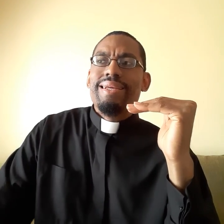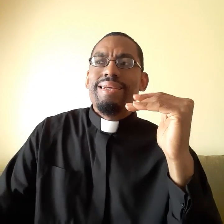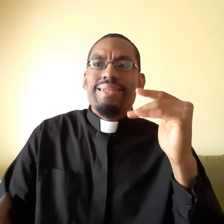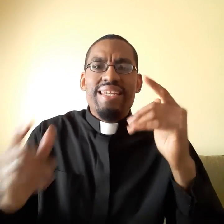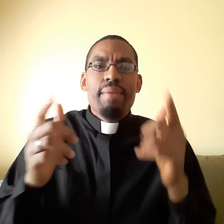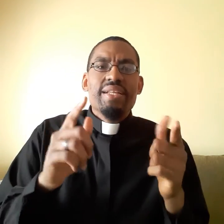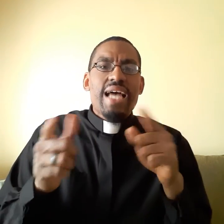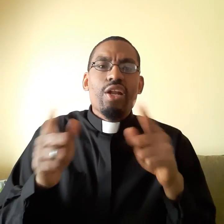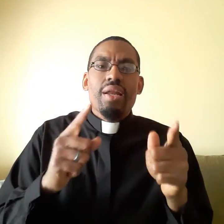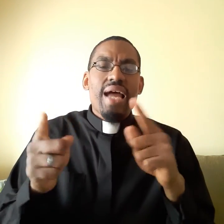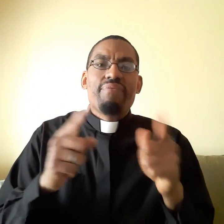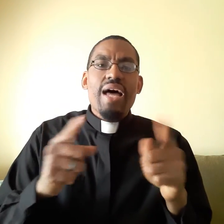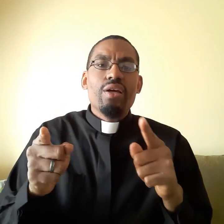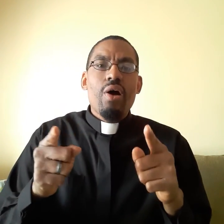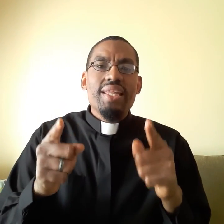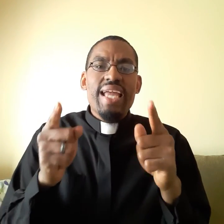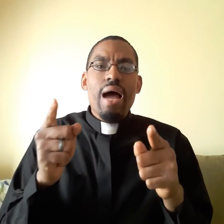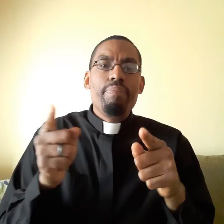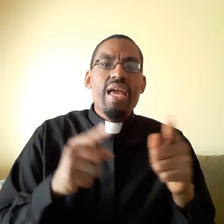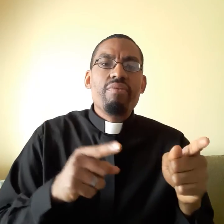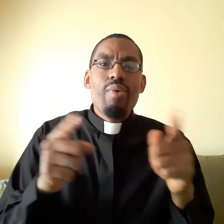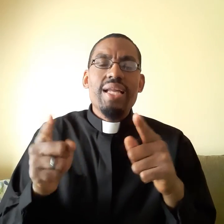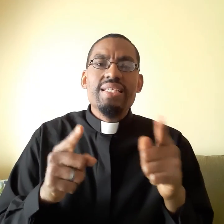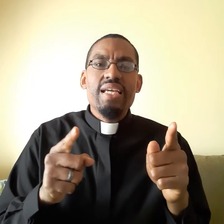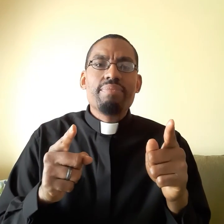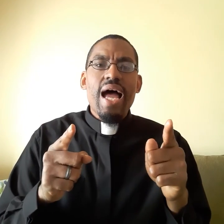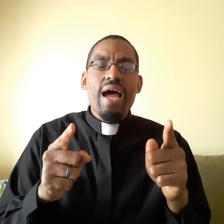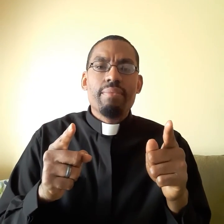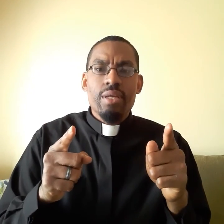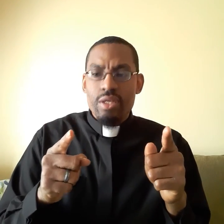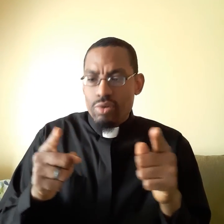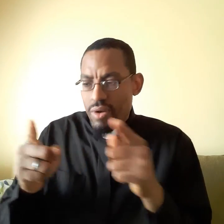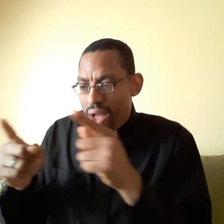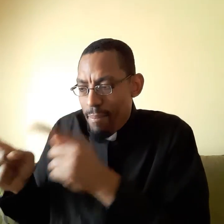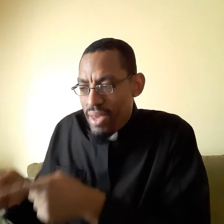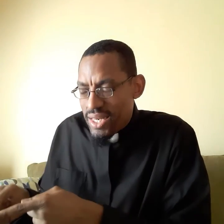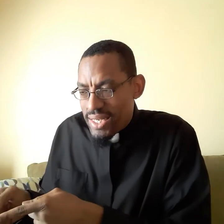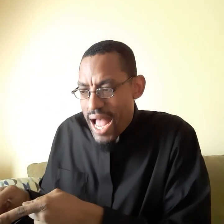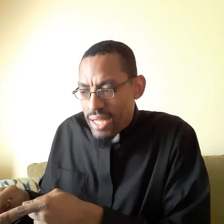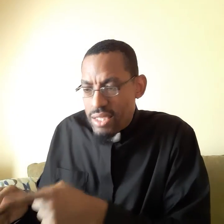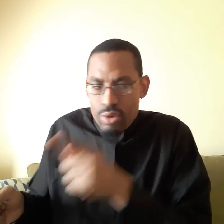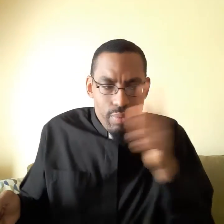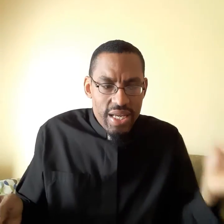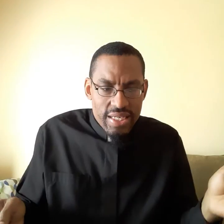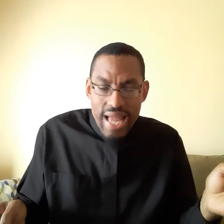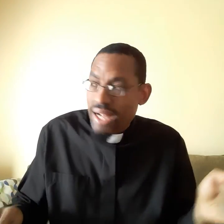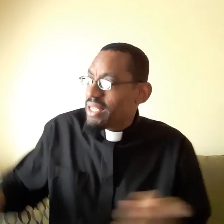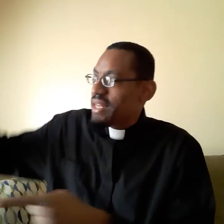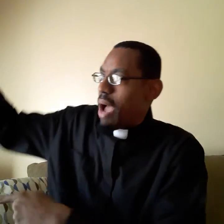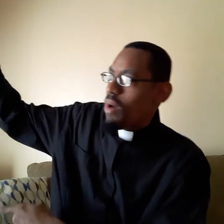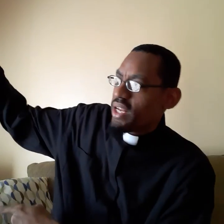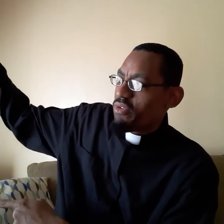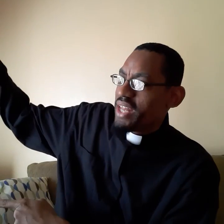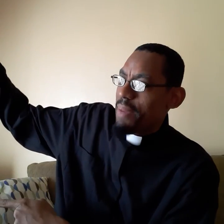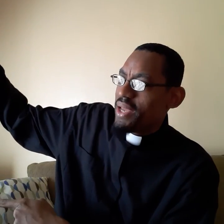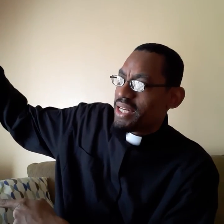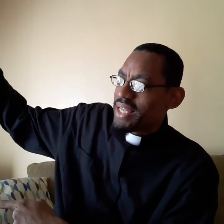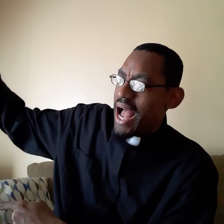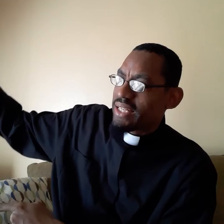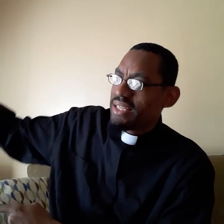demons are not like Father God. can't be everywhere at the same time. So if I'm being attacked and you being attacked and that one there being attacked and